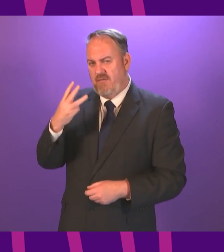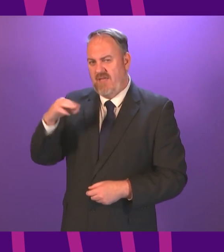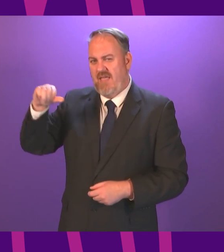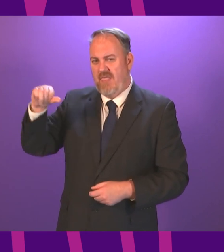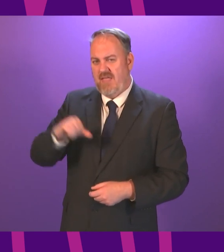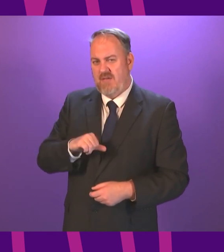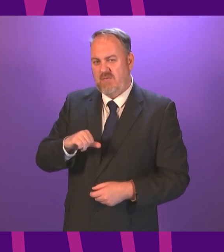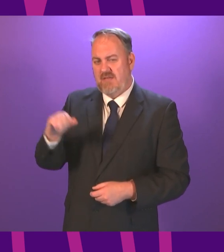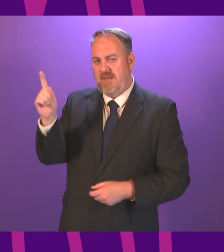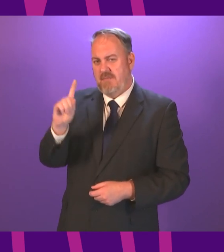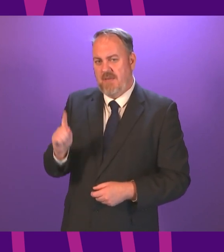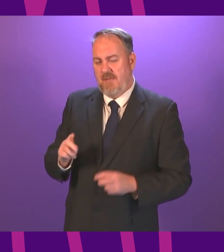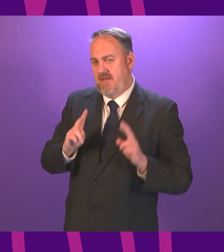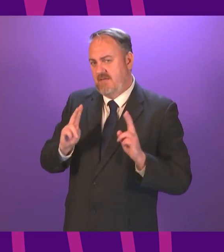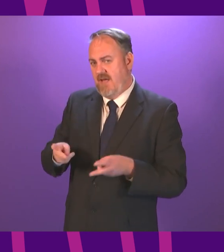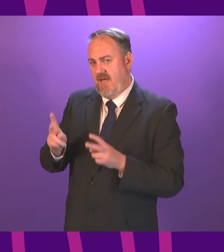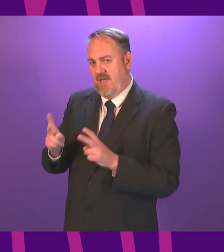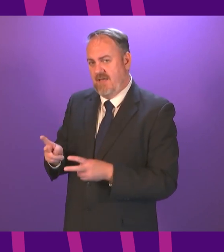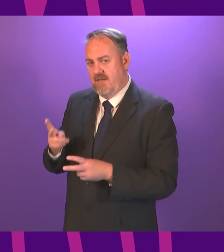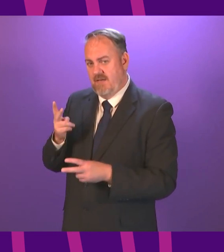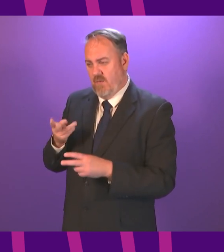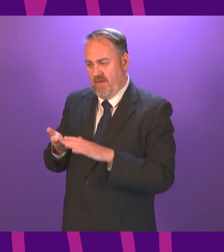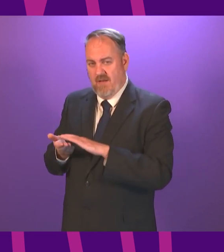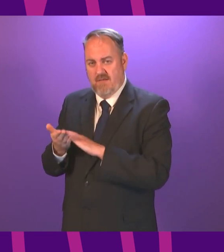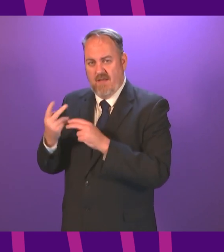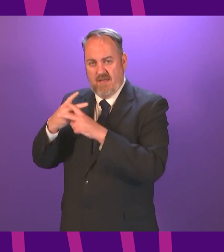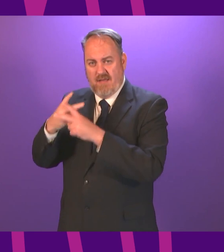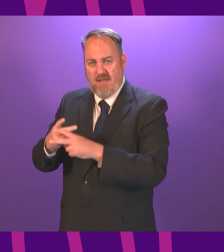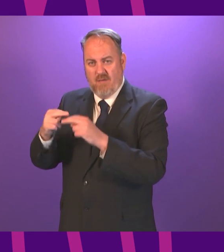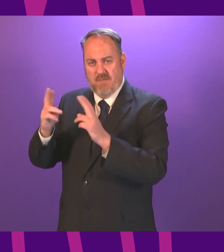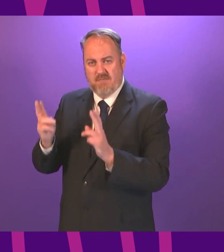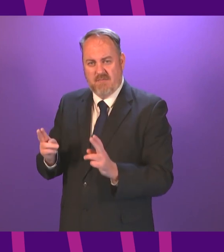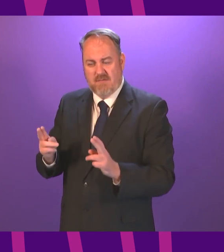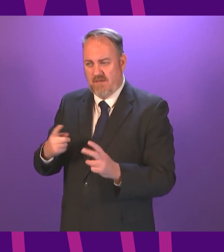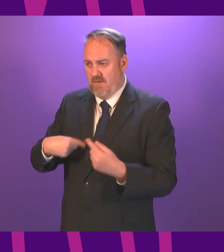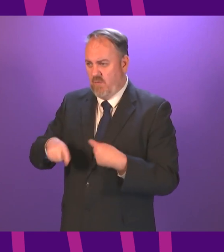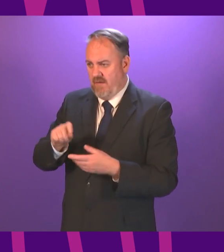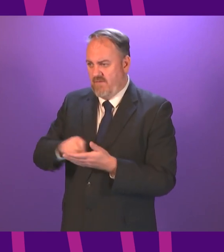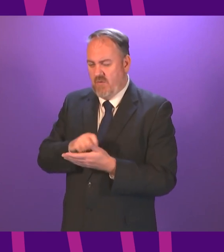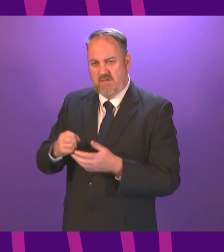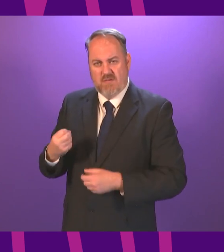deaths from coronavirus in Scotland's care homes this parliament voted for this twice